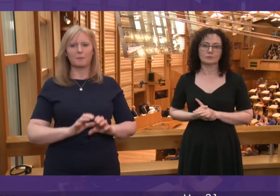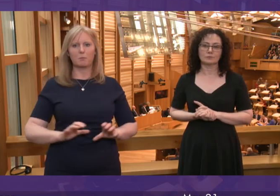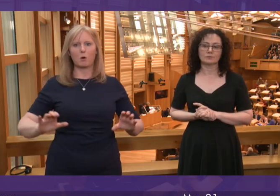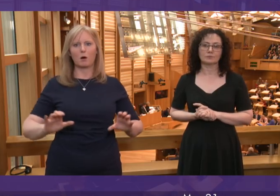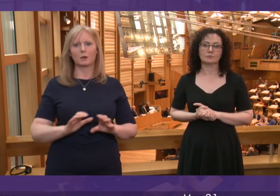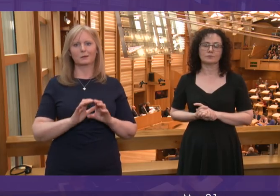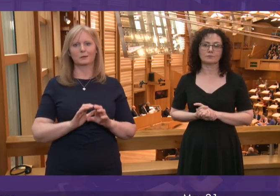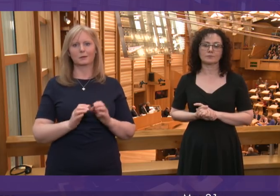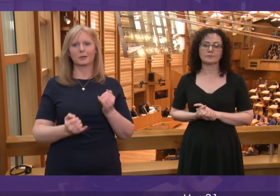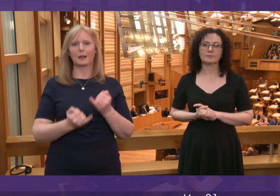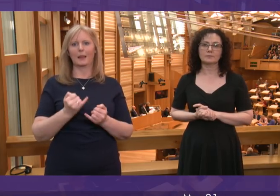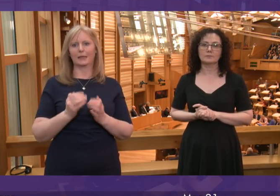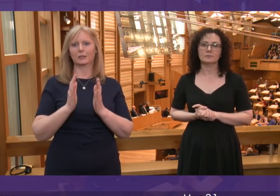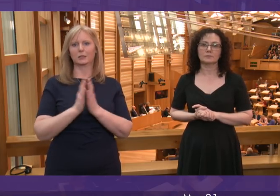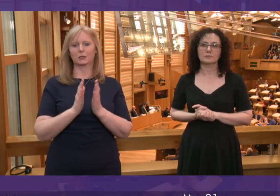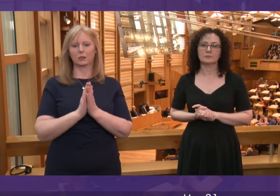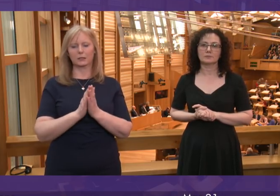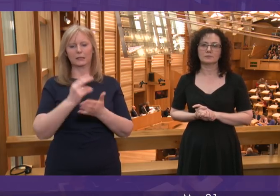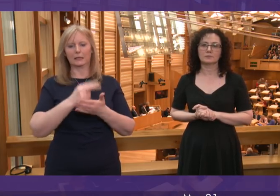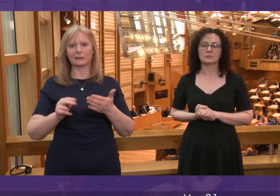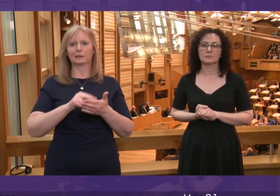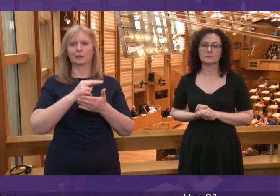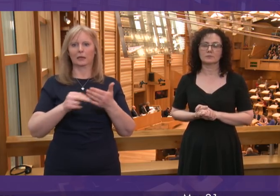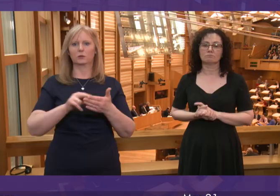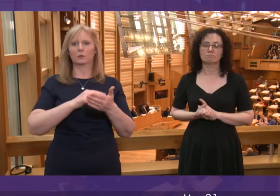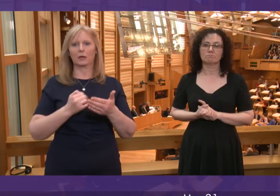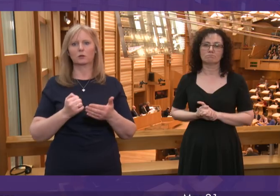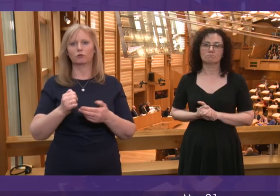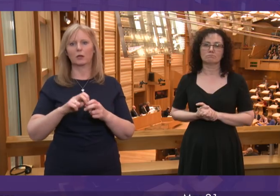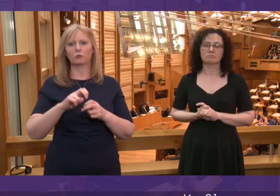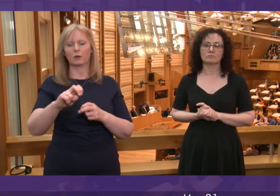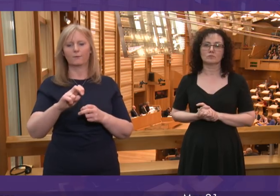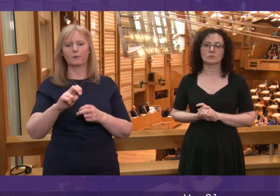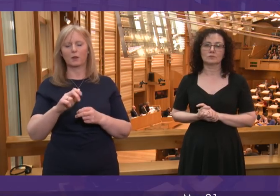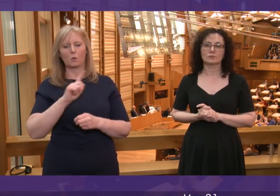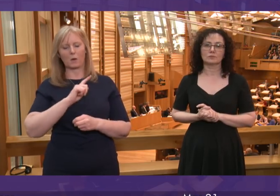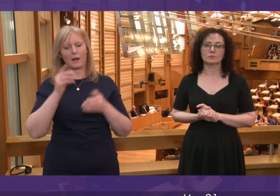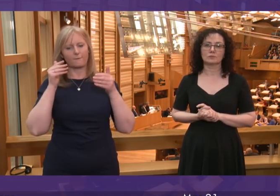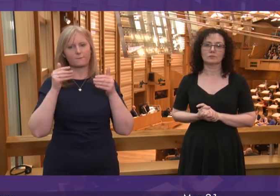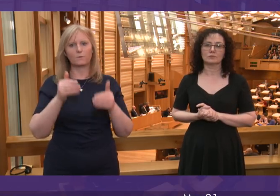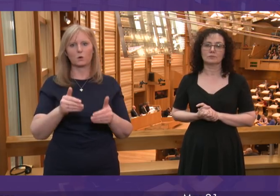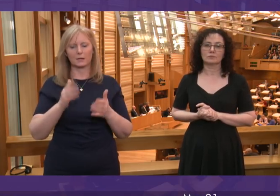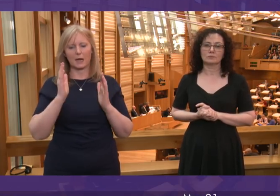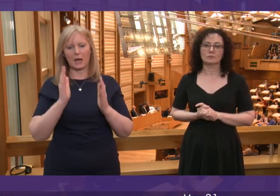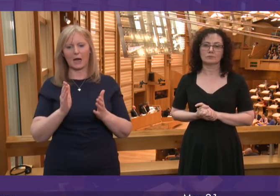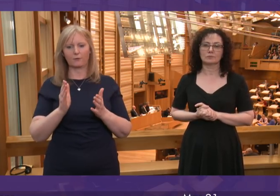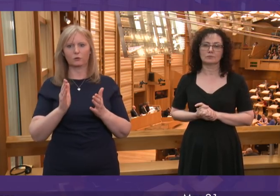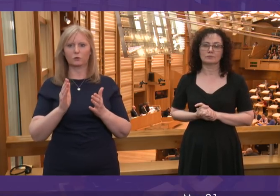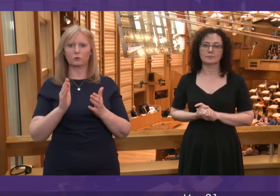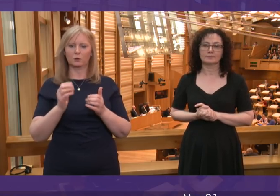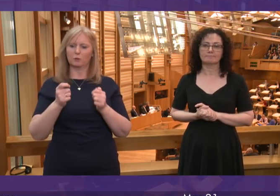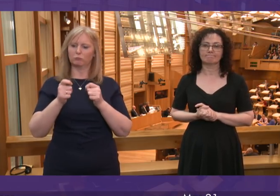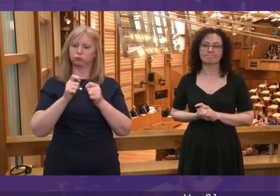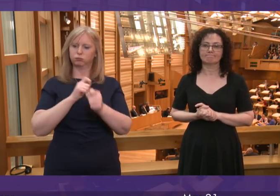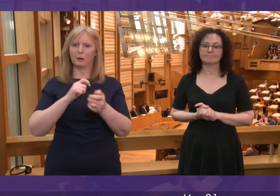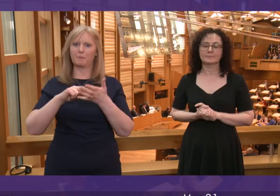Sunday and were faced with an unacceptable number of cancellations. That is why ScotRail's focus must remain on delivering a robust remedial plan, which